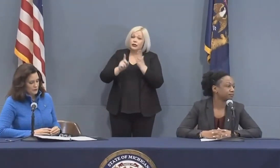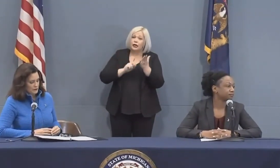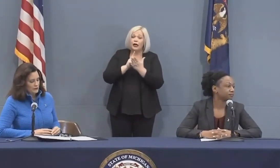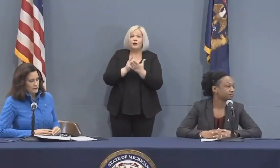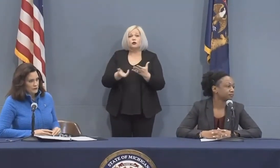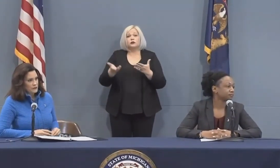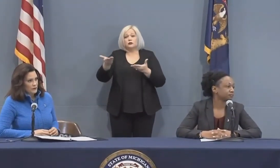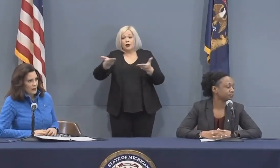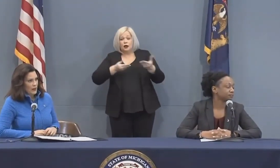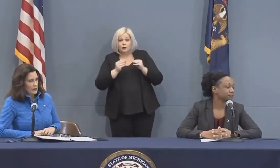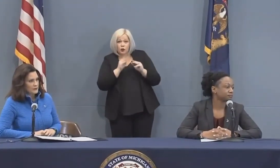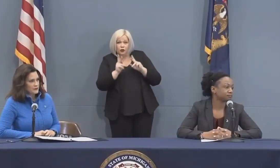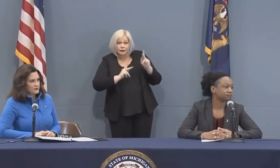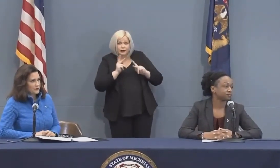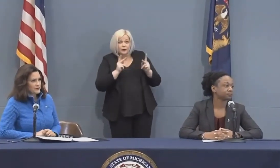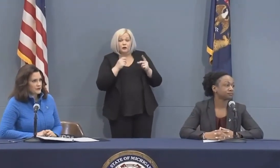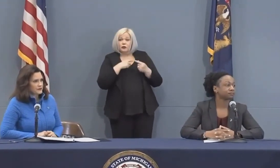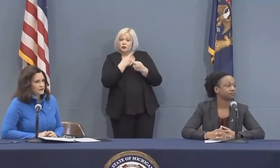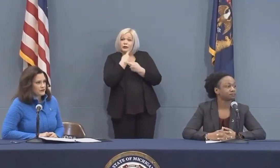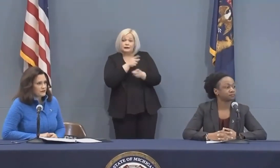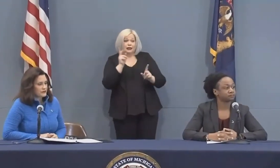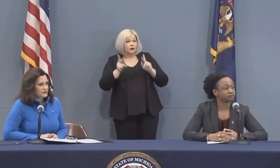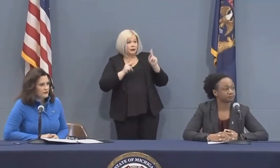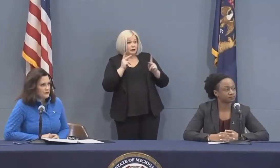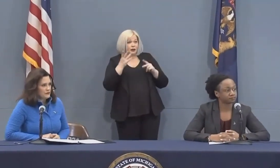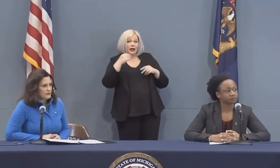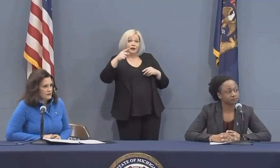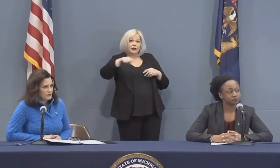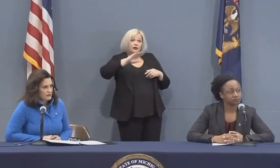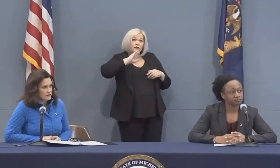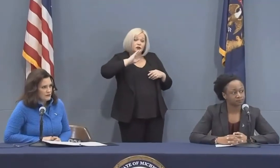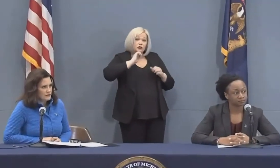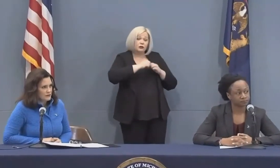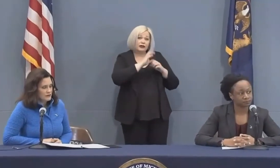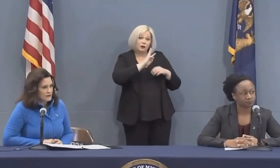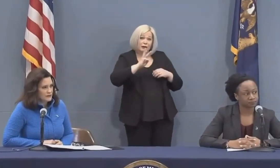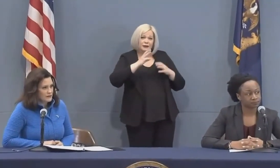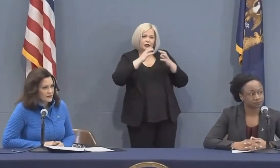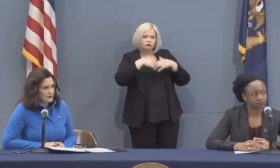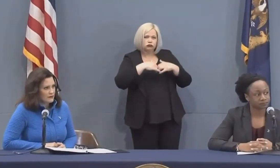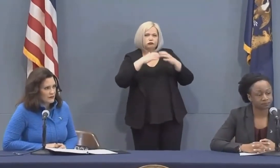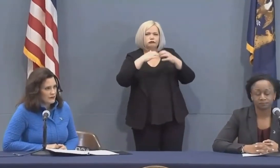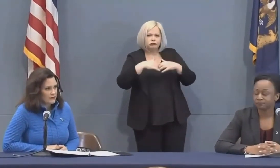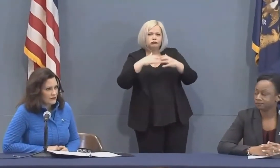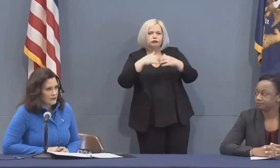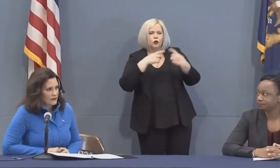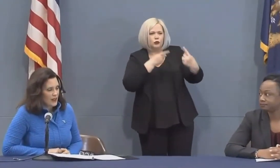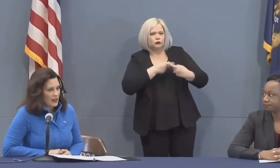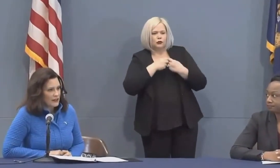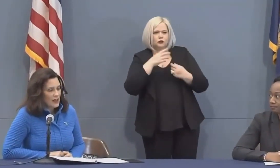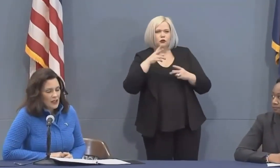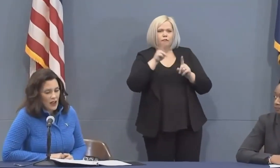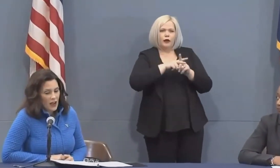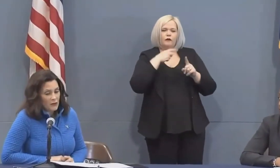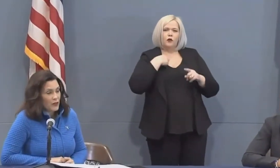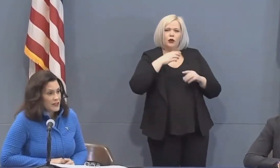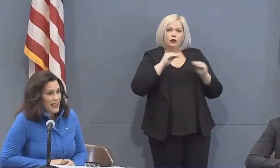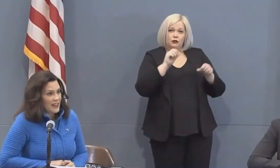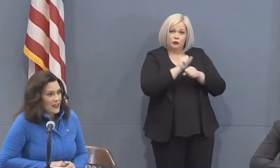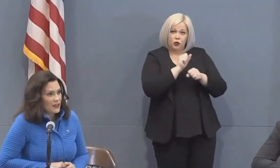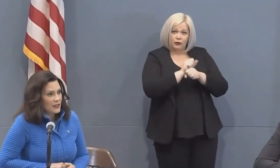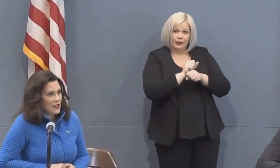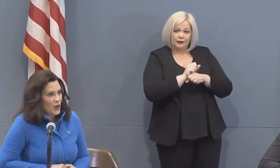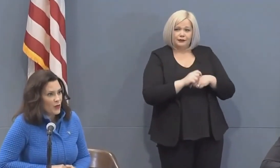people to help out is there anything you just want to tell those people that are frustrated with the website being down and are having trouble filing yeah uh